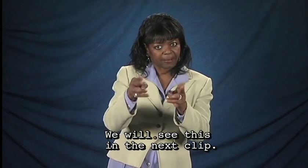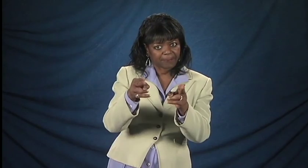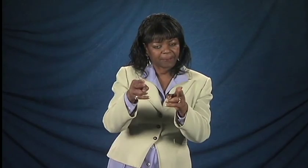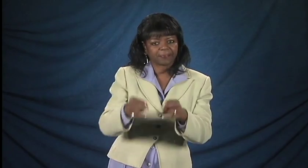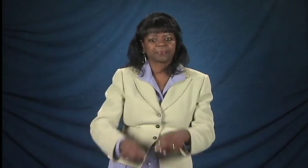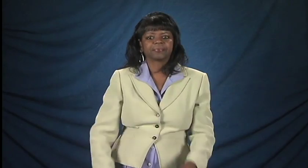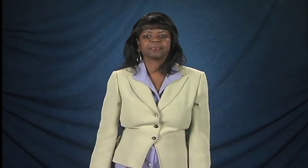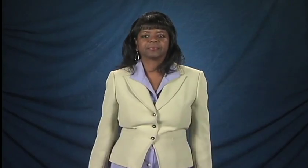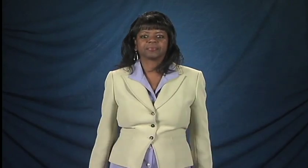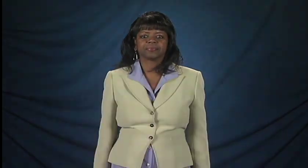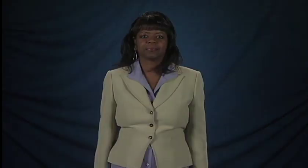clip.